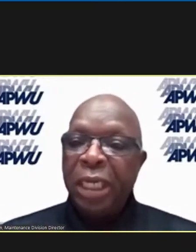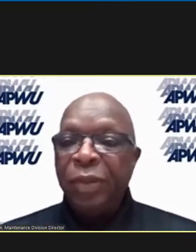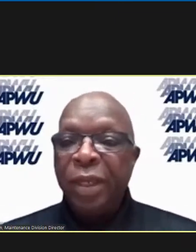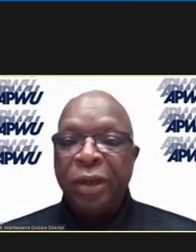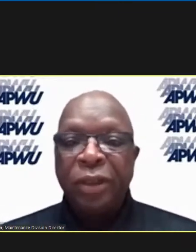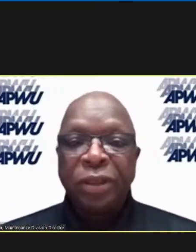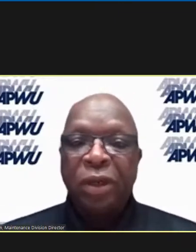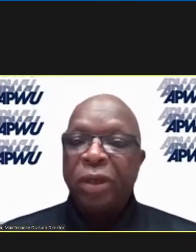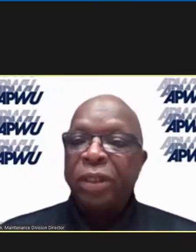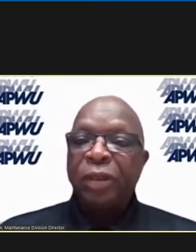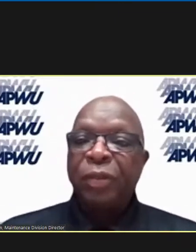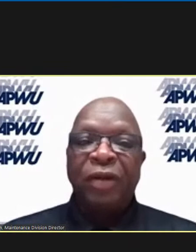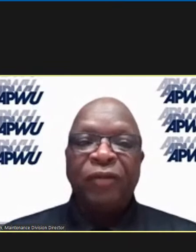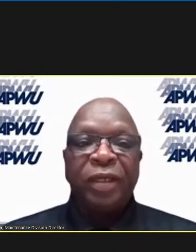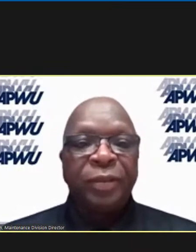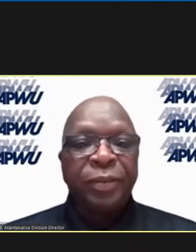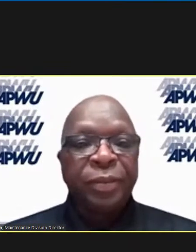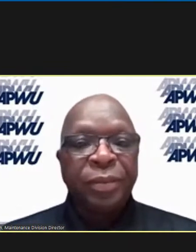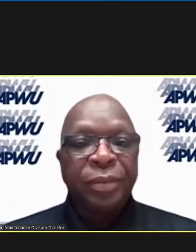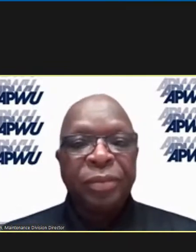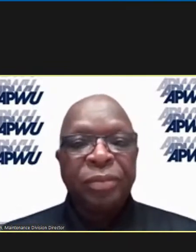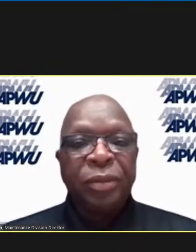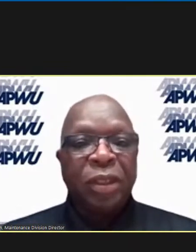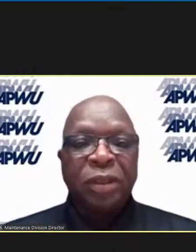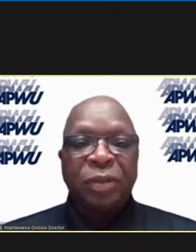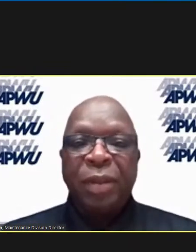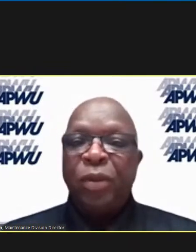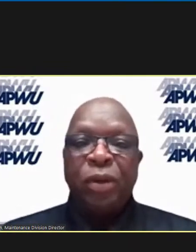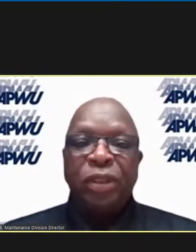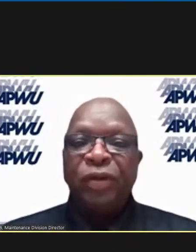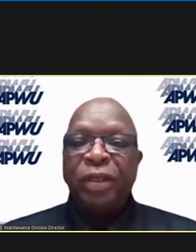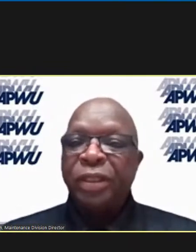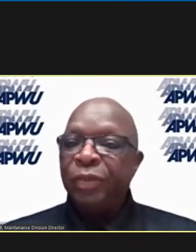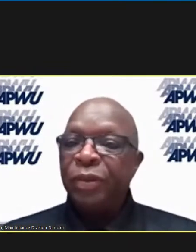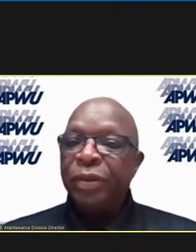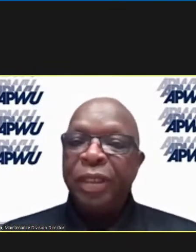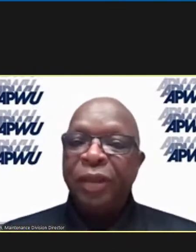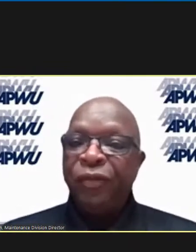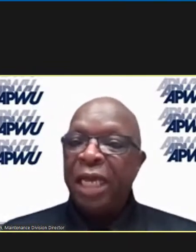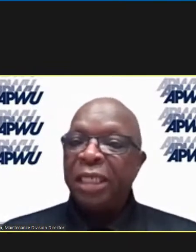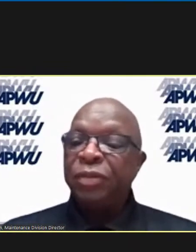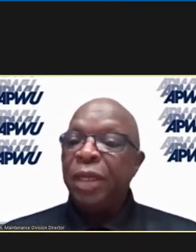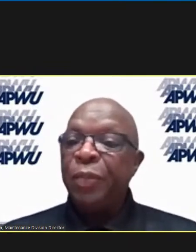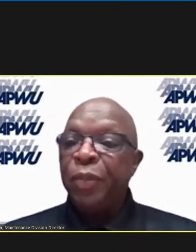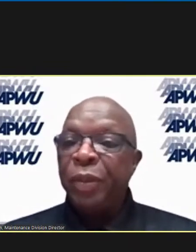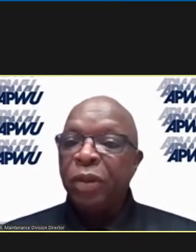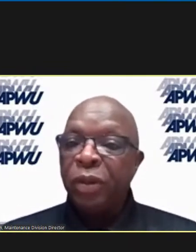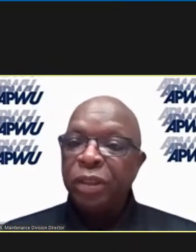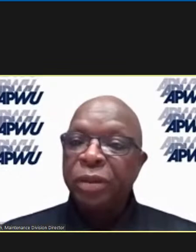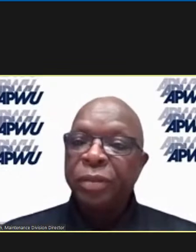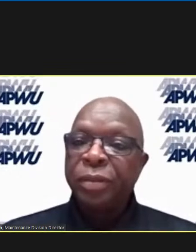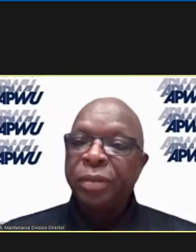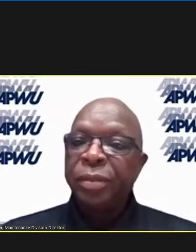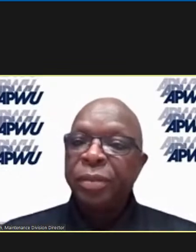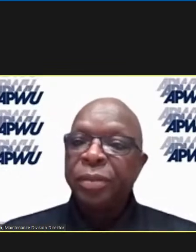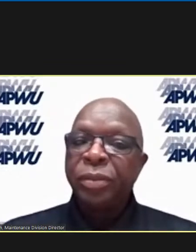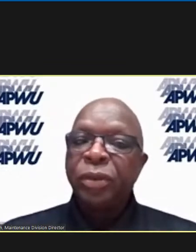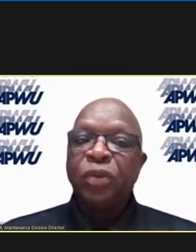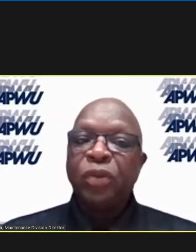us, email us, call us in private. Because my model is very simple. If you ask me a public question,